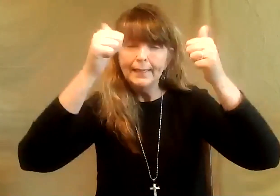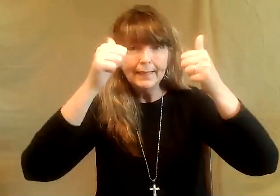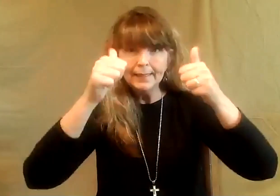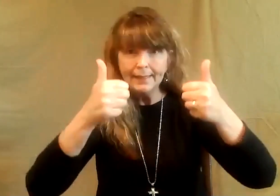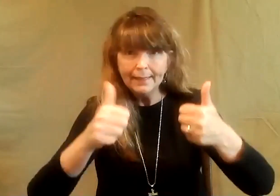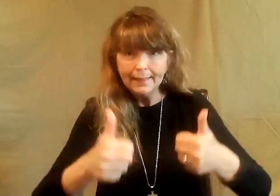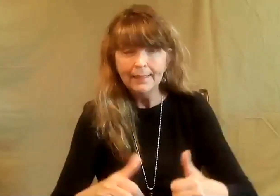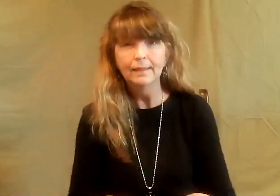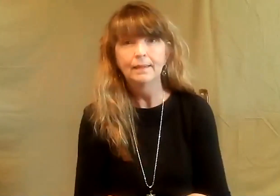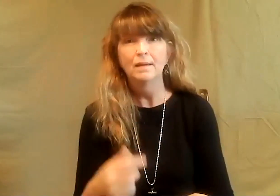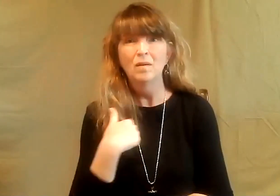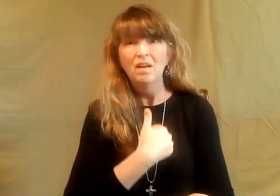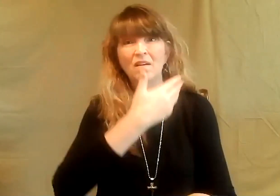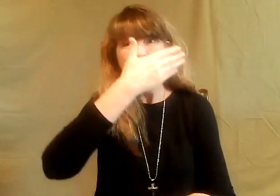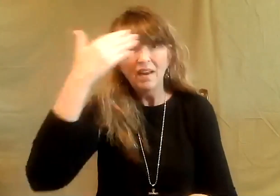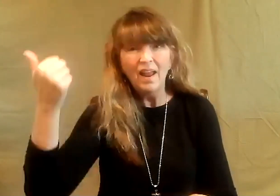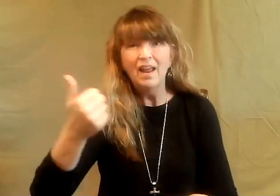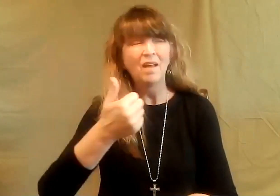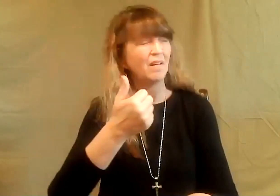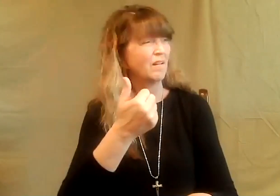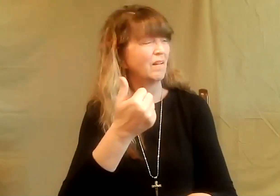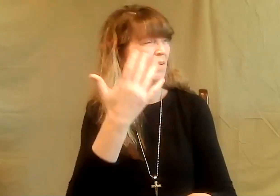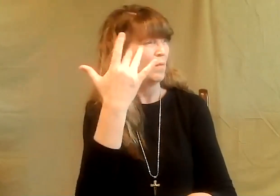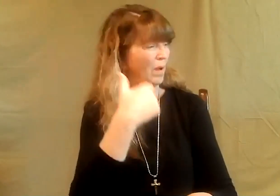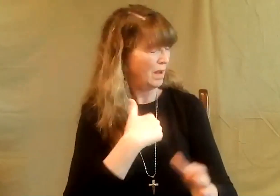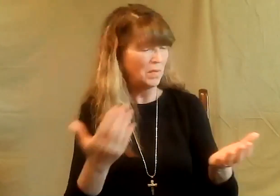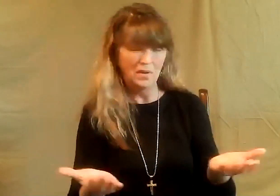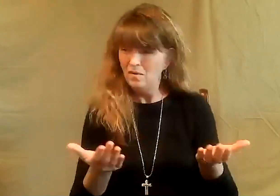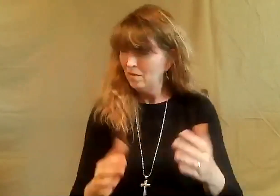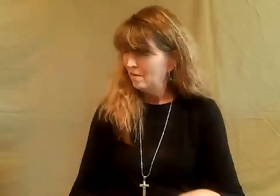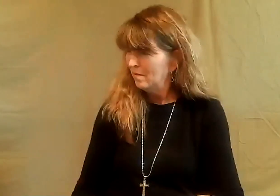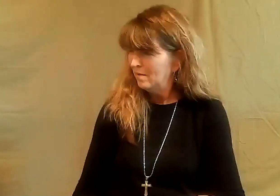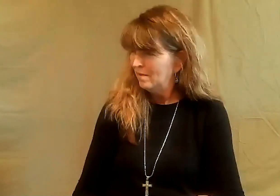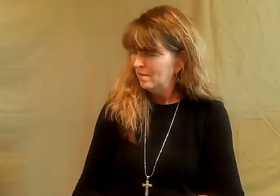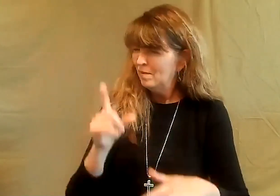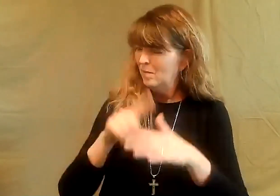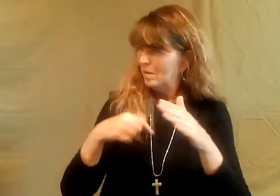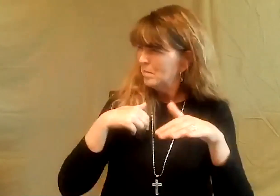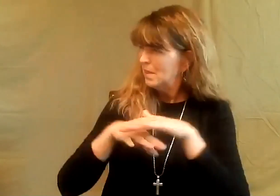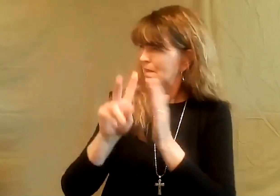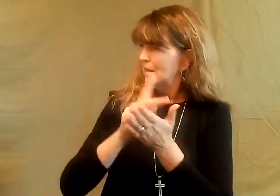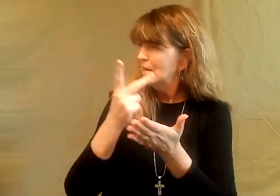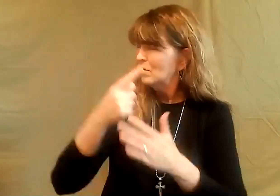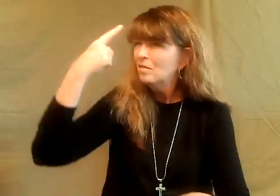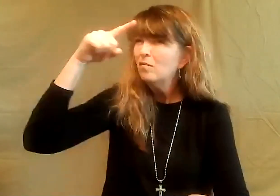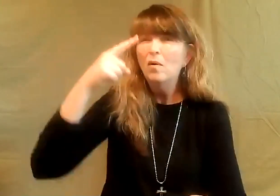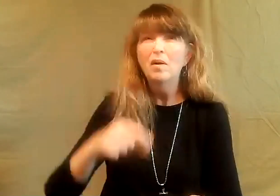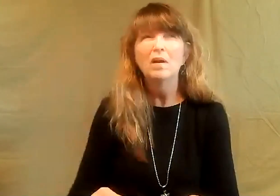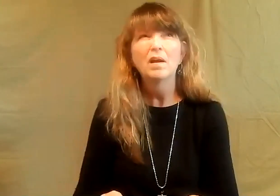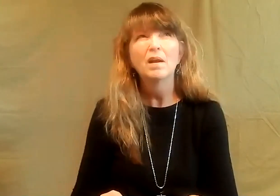you know those of us who can hear have diminished hearing sometimes we forget what we came in here for like why